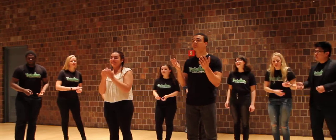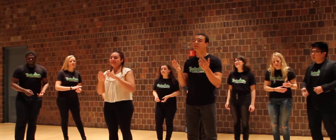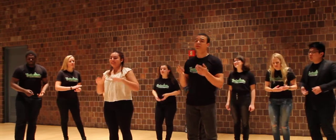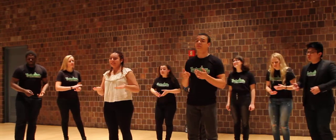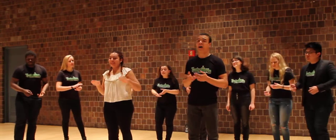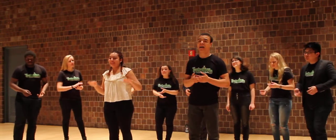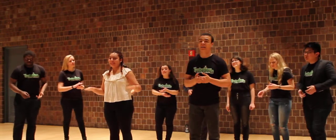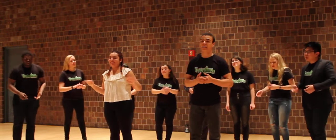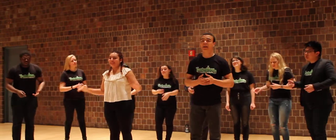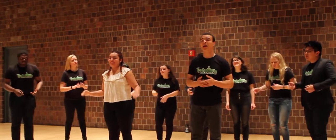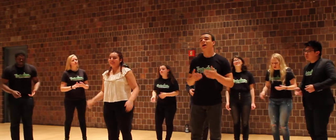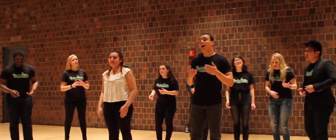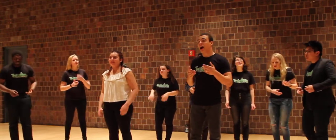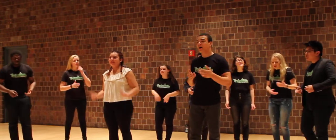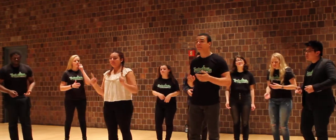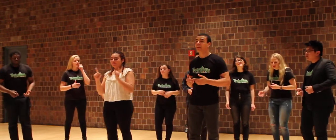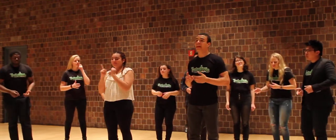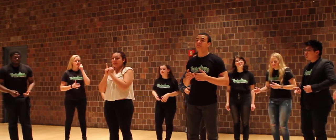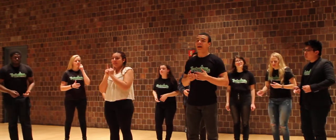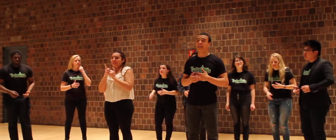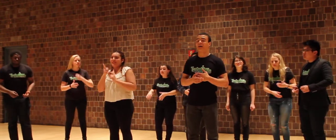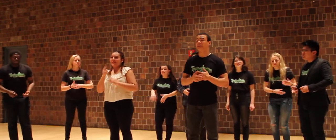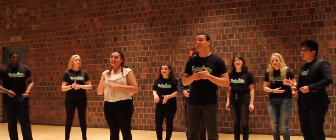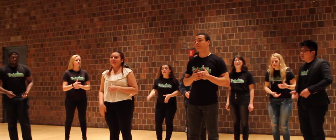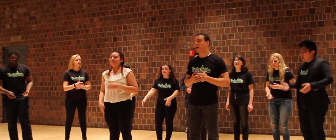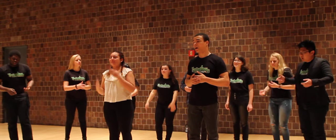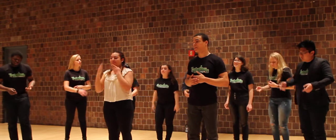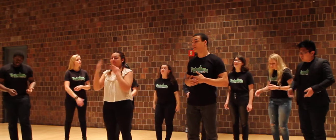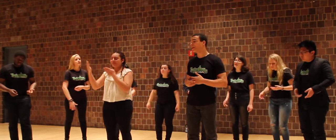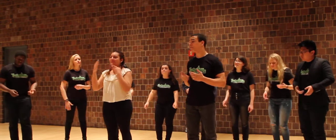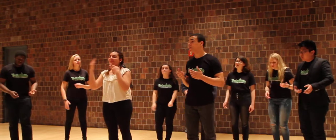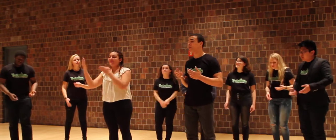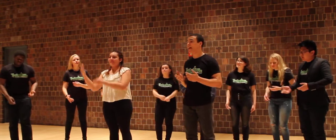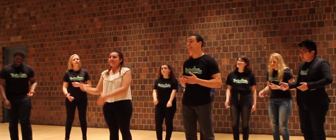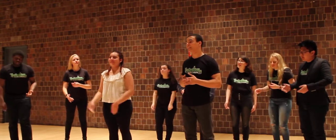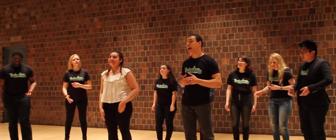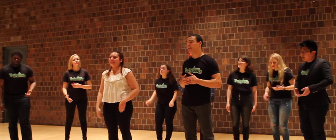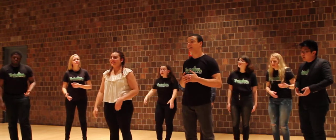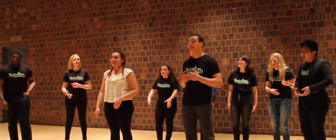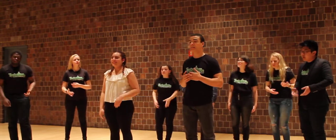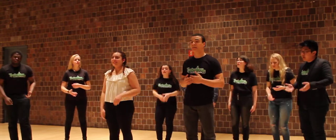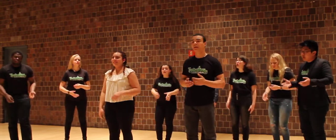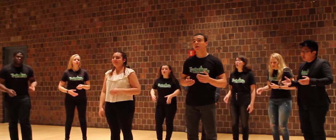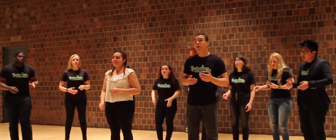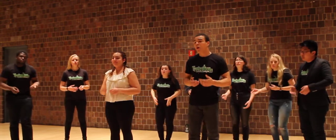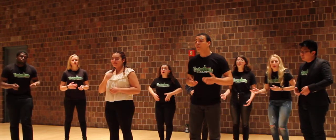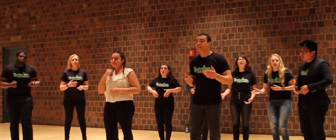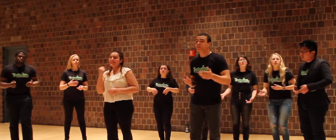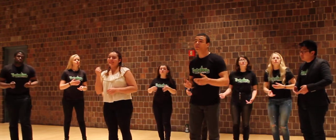goodbye. I'll thank my lucky stars at night. I'll you